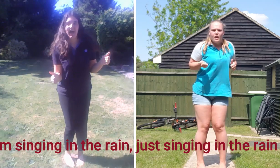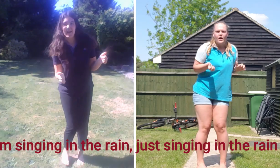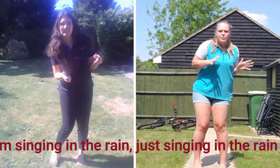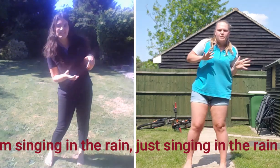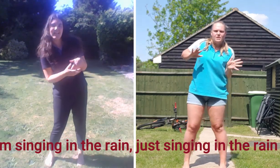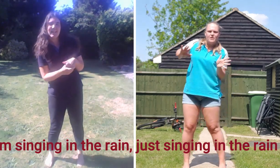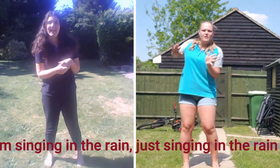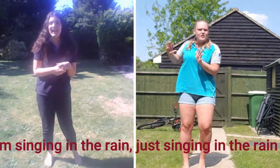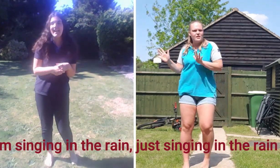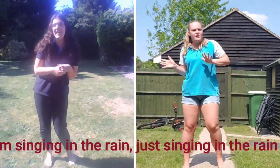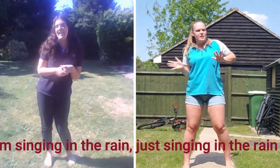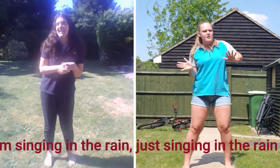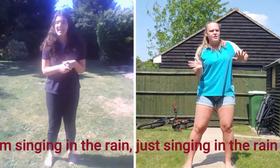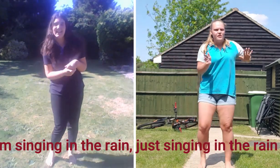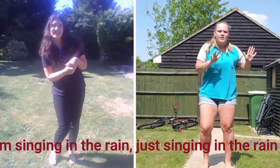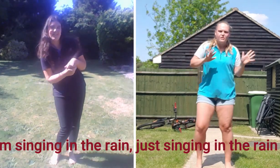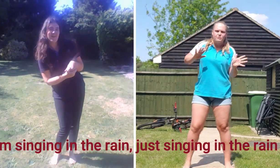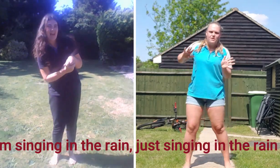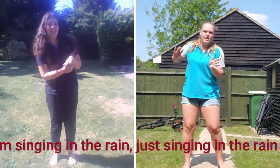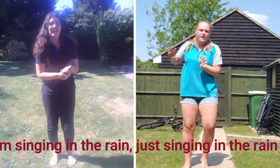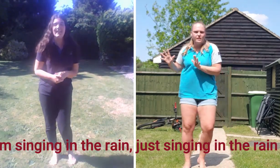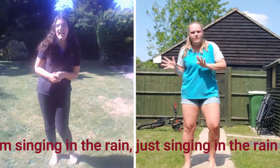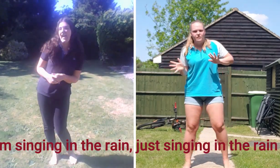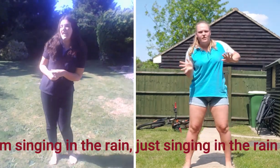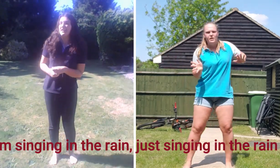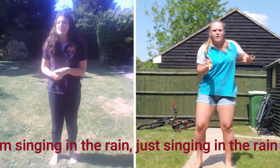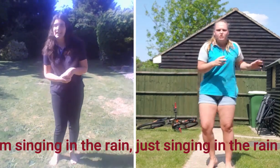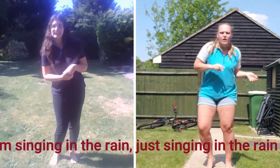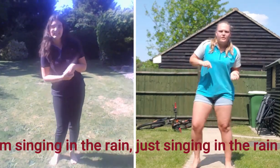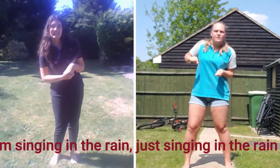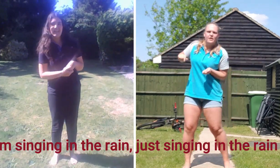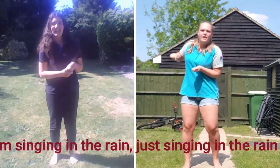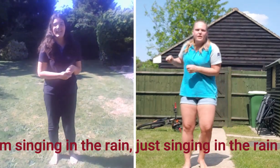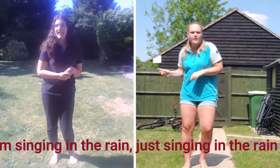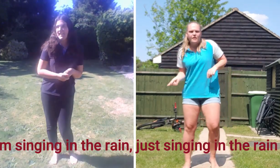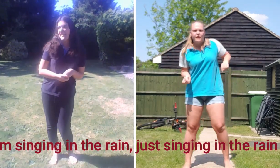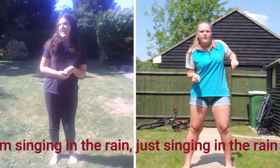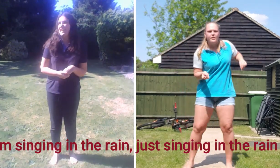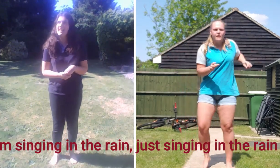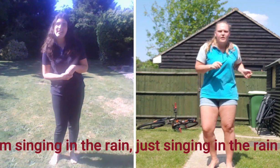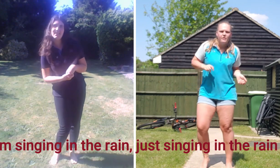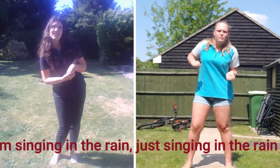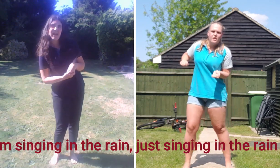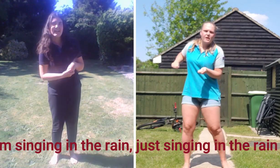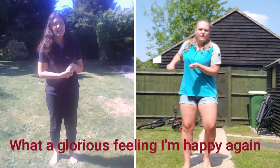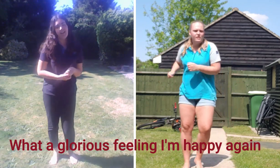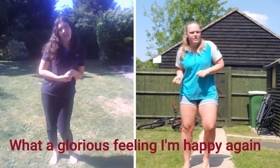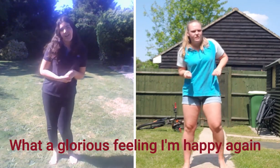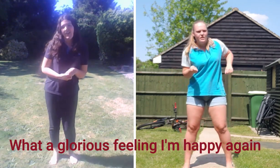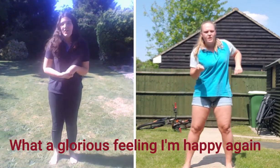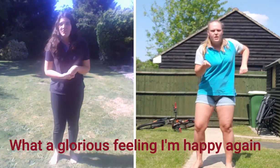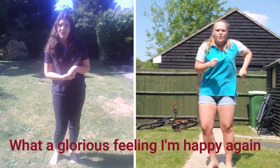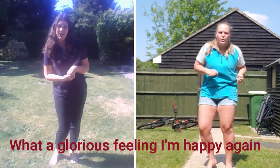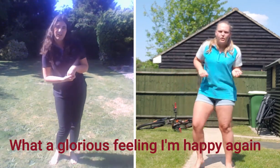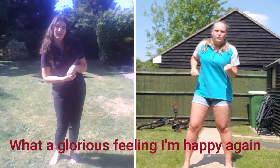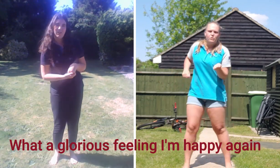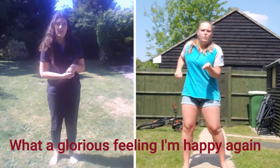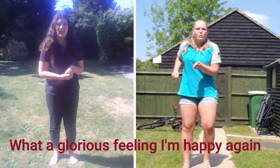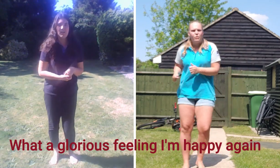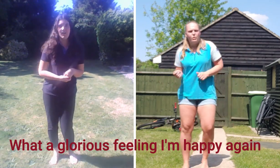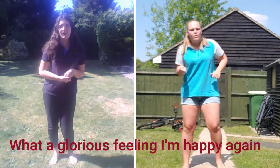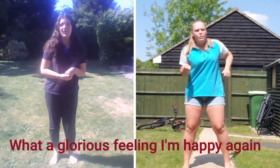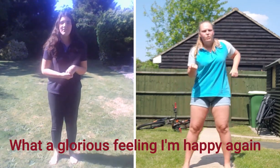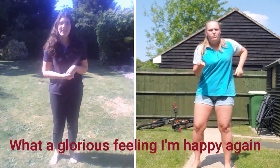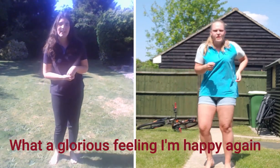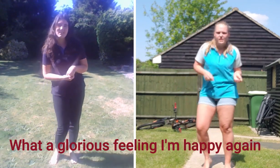-cha. I'm singing in the rain, just singing in the rain, what a